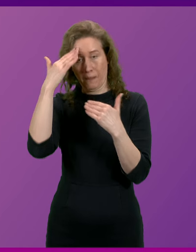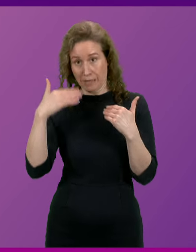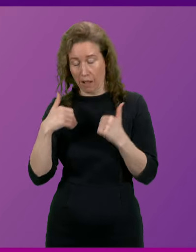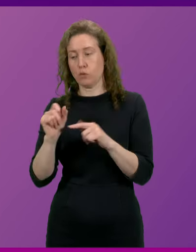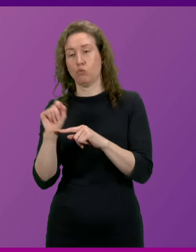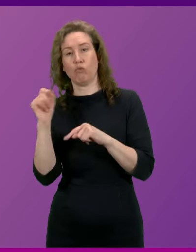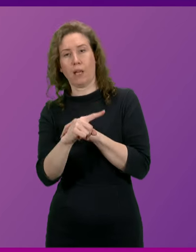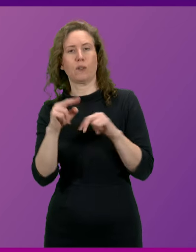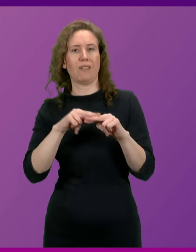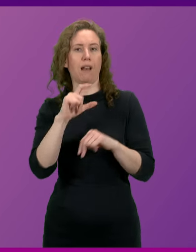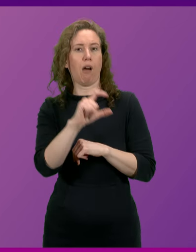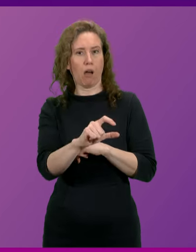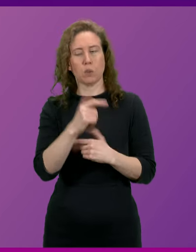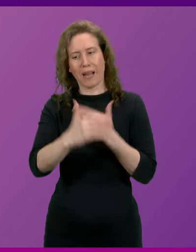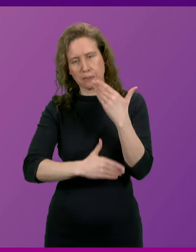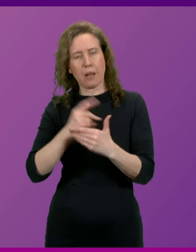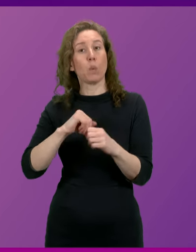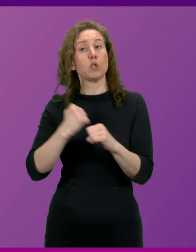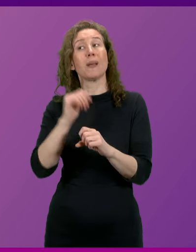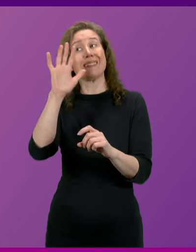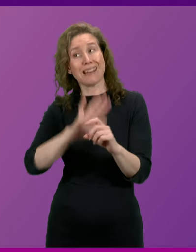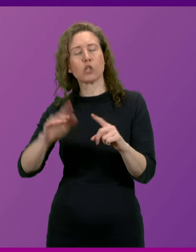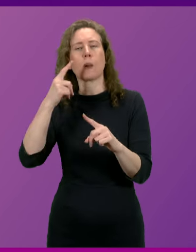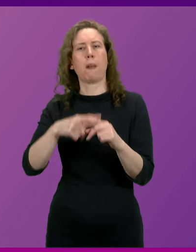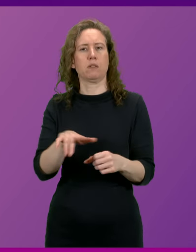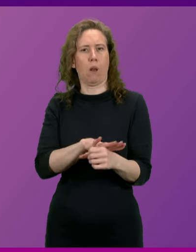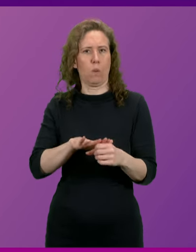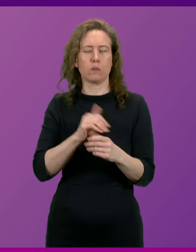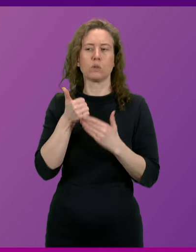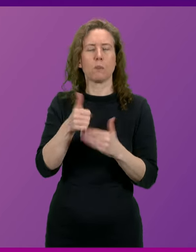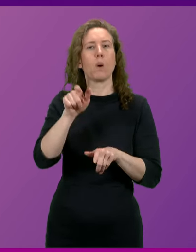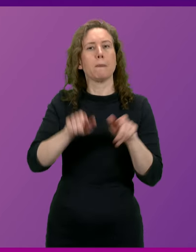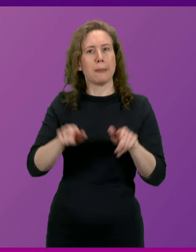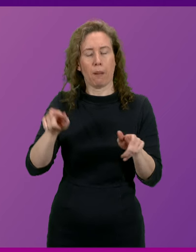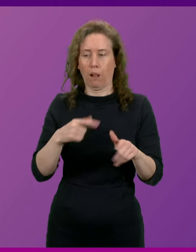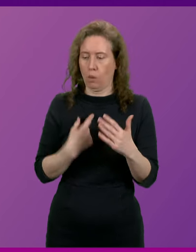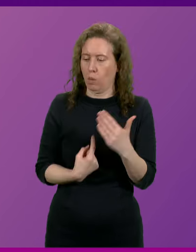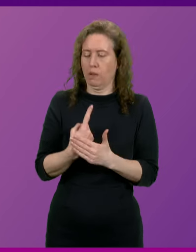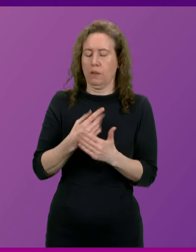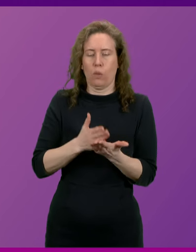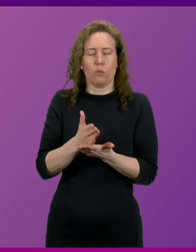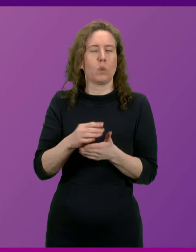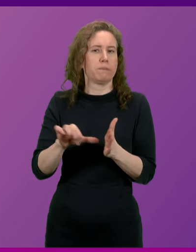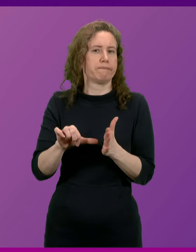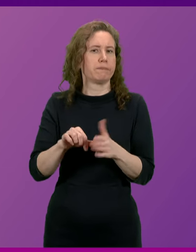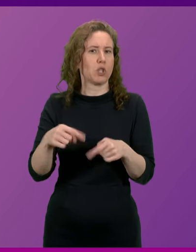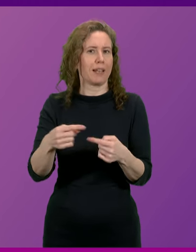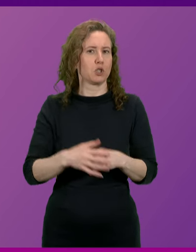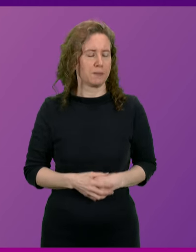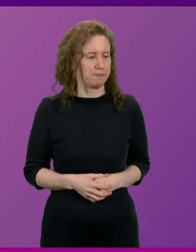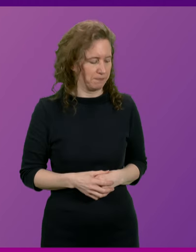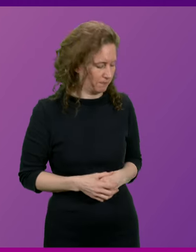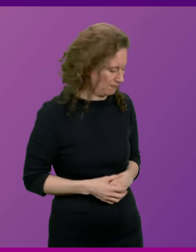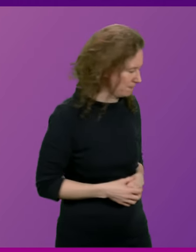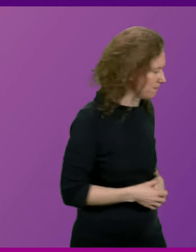we are taking nationally but also locally in order to support people who are facing some difficult challenges with their mental health. Emma